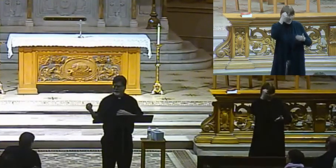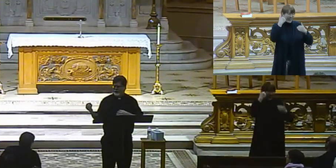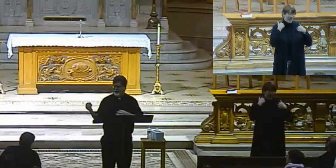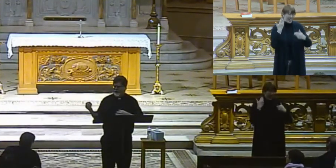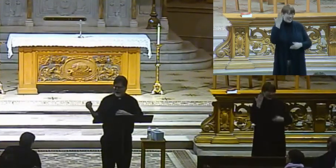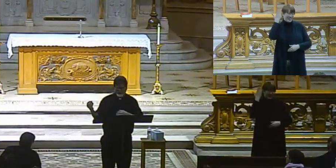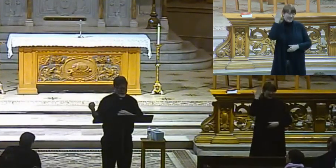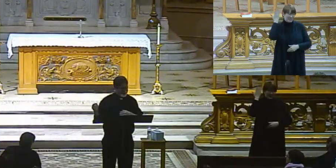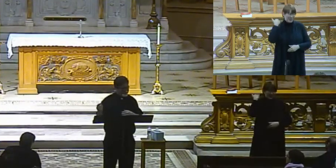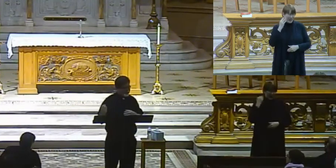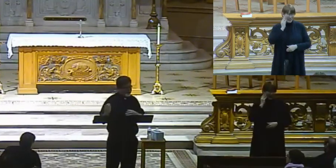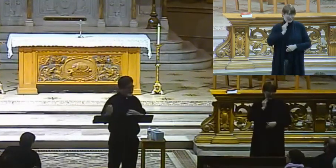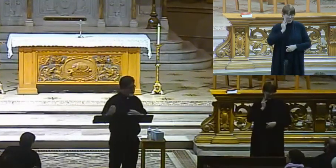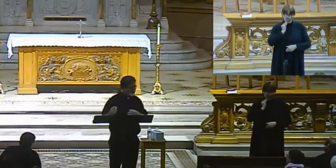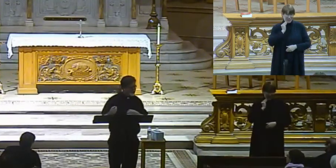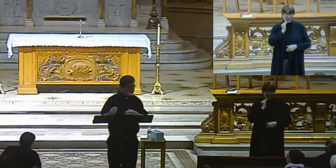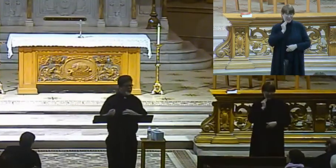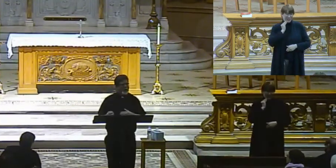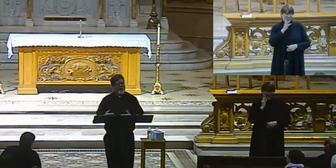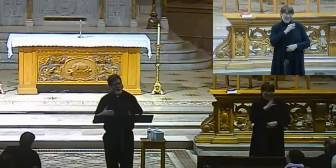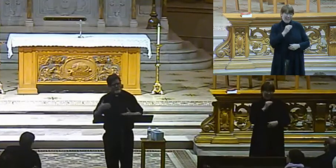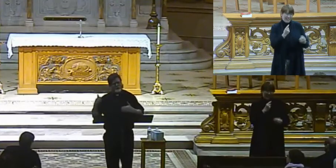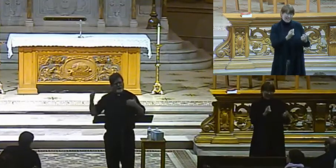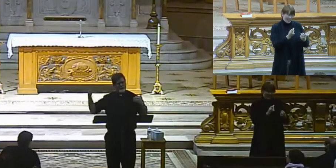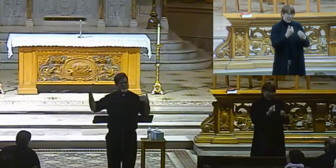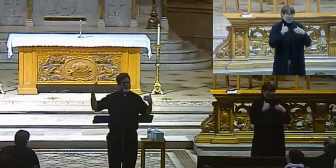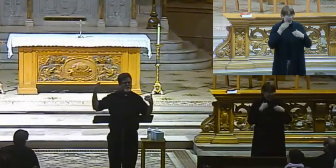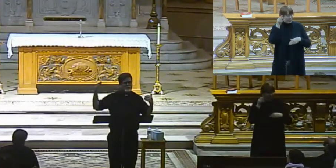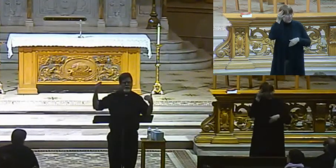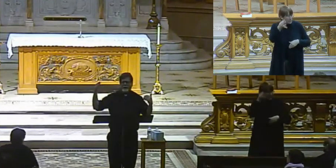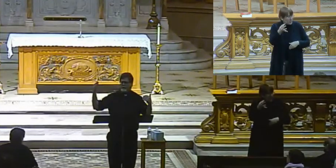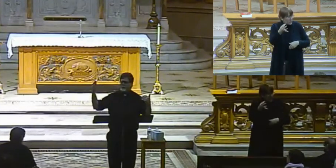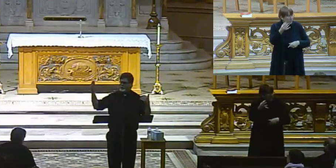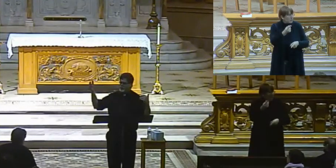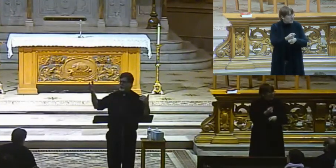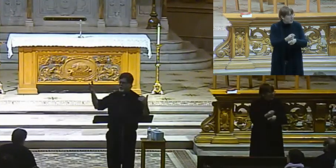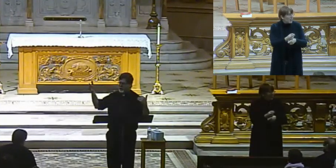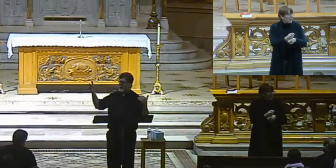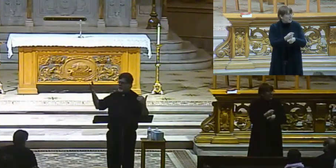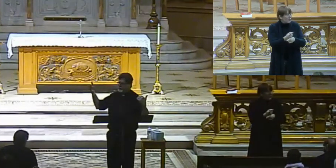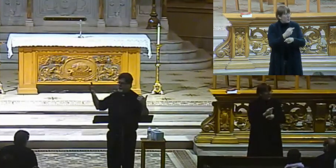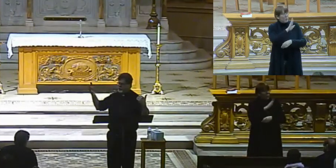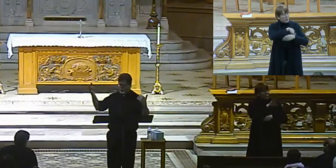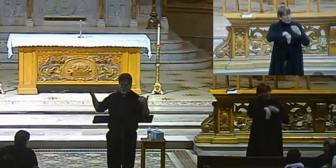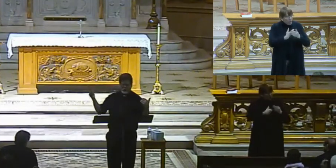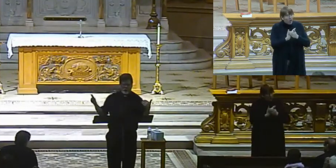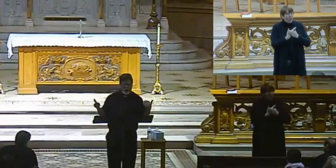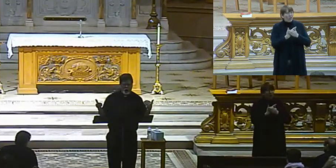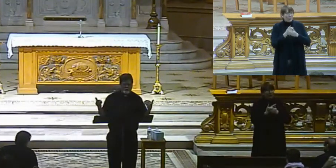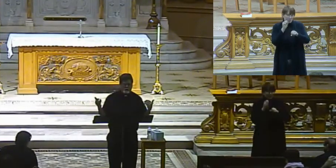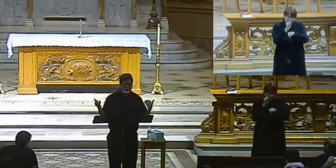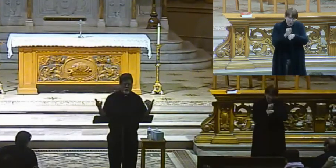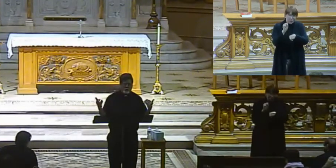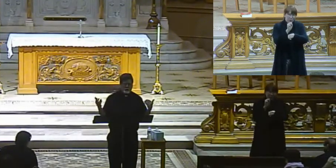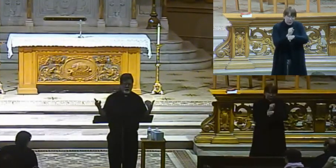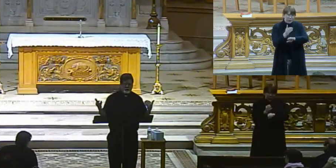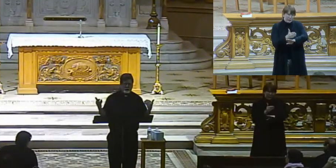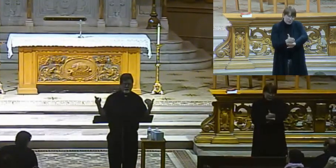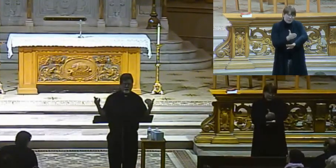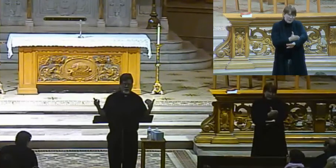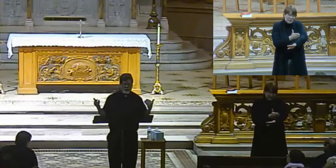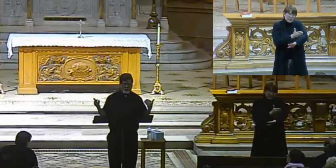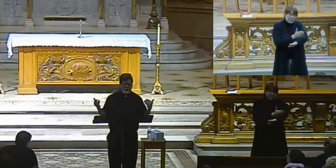Is that, and so, yes, so hopefully we are somewhere on this journey, this journey of growing